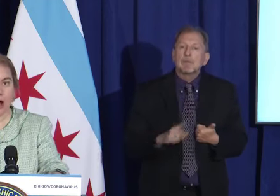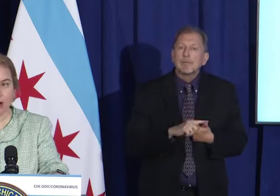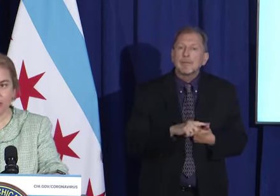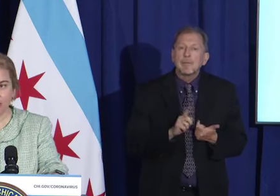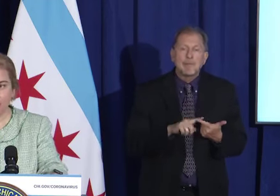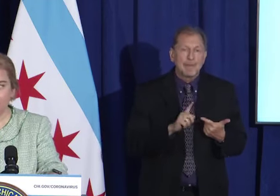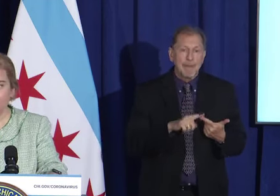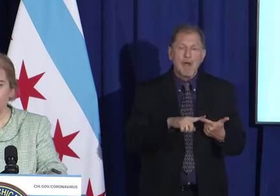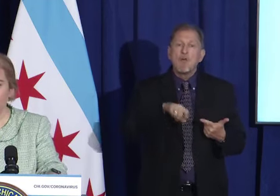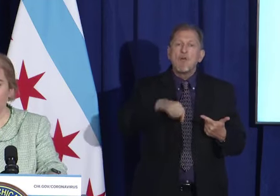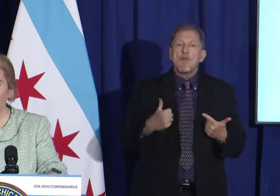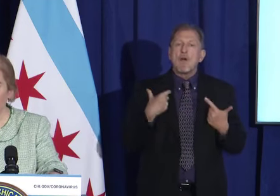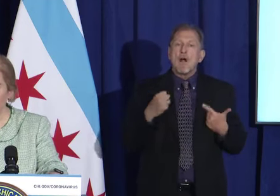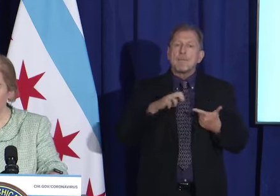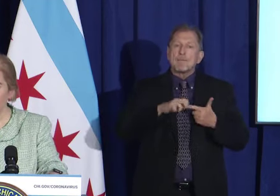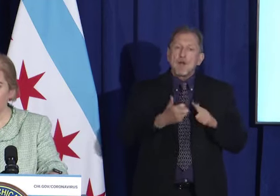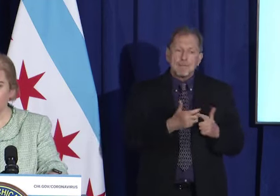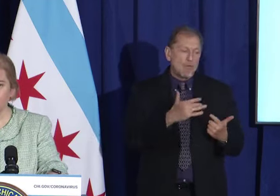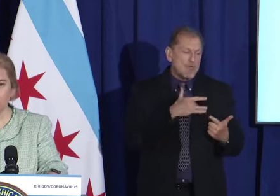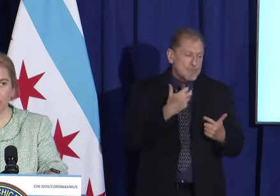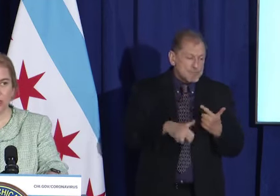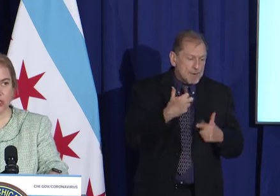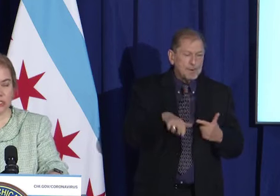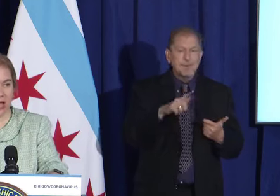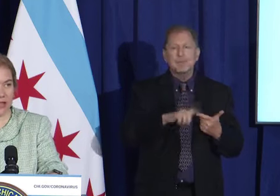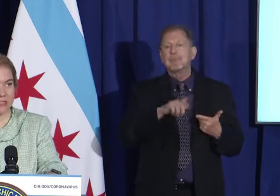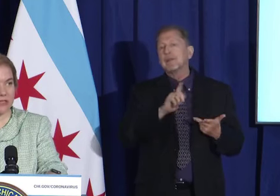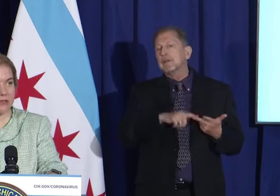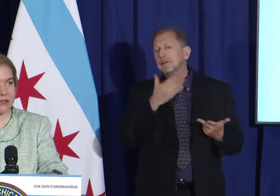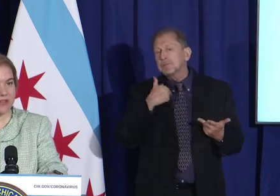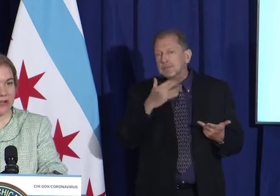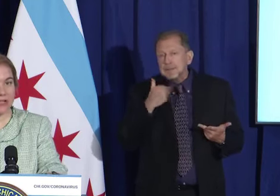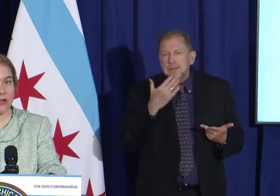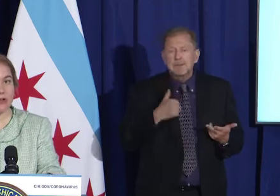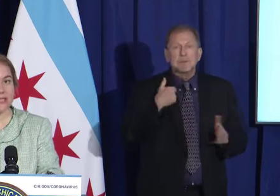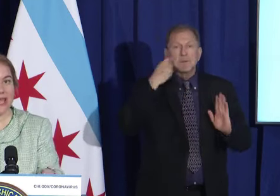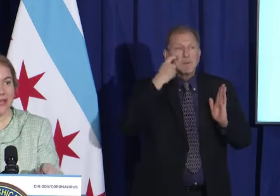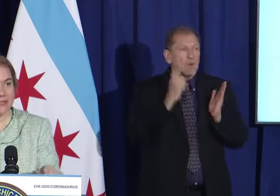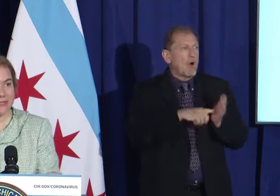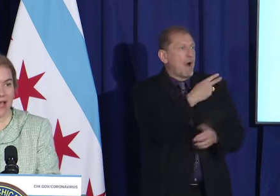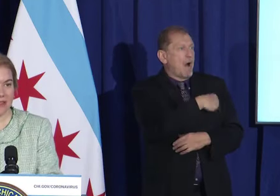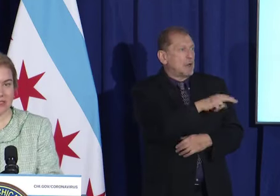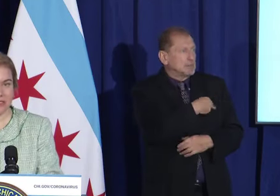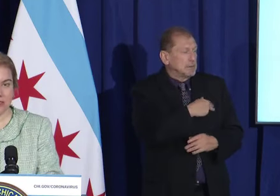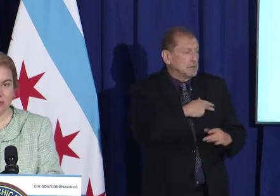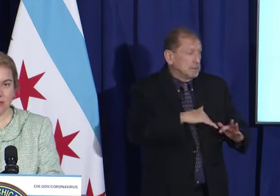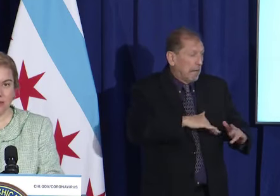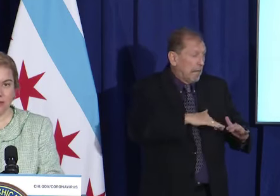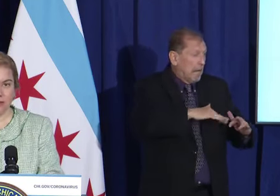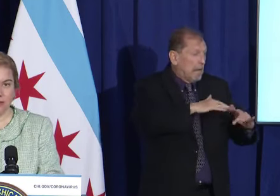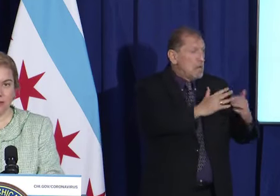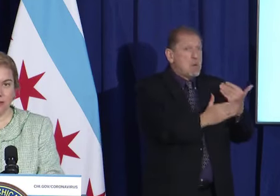and are seeing rises in hospitalizations, ICUs, ventilators, and deaths.